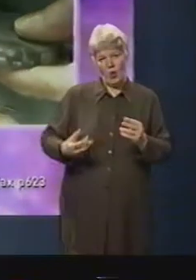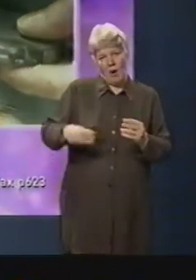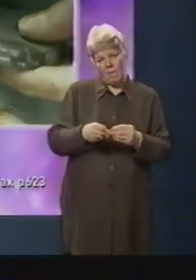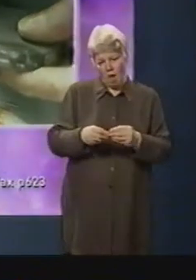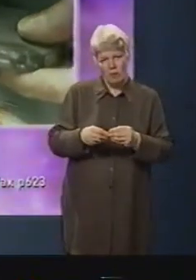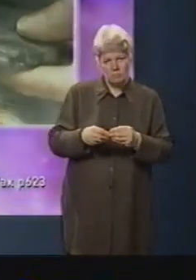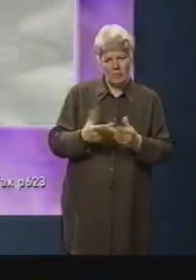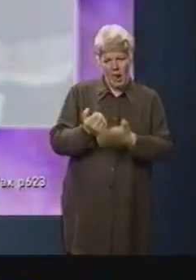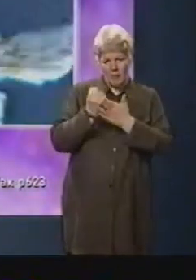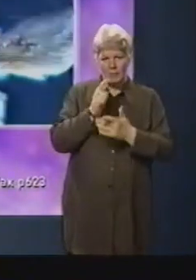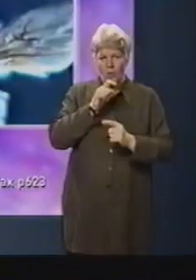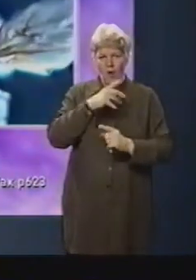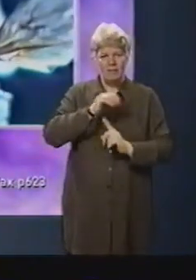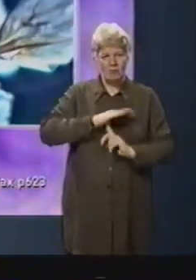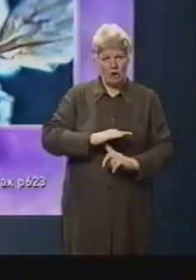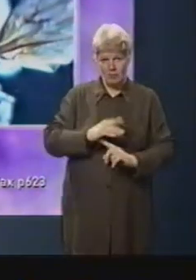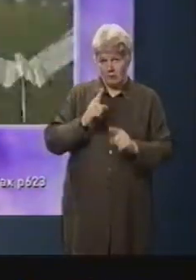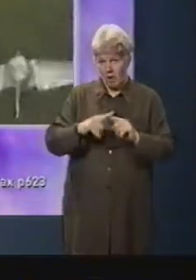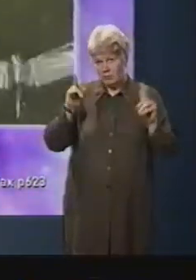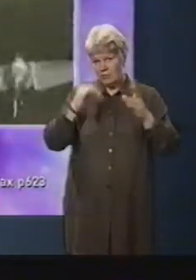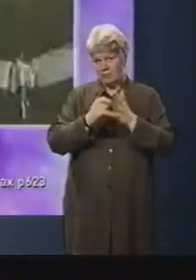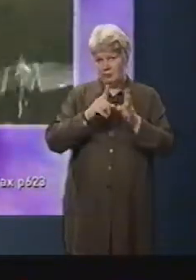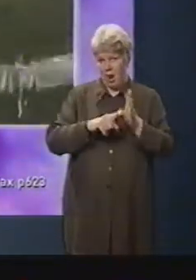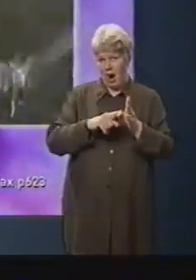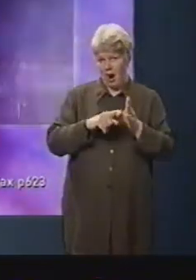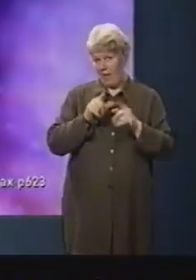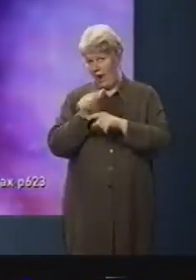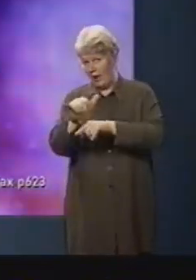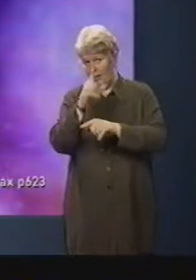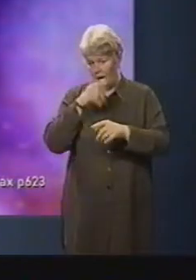people with depression. And the spy plane that fits in your pocket.